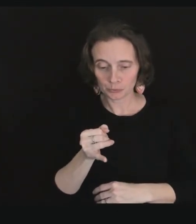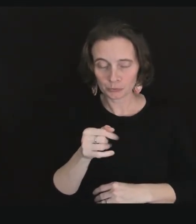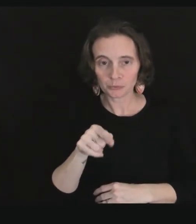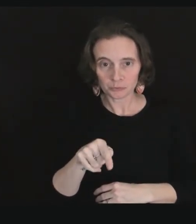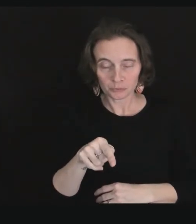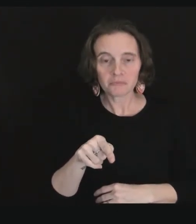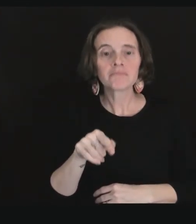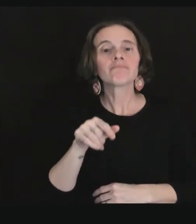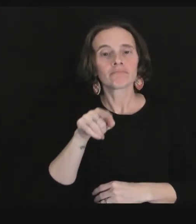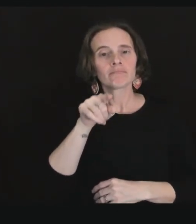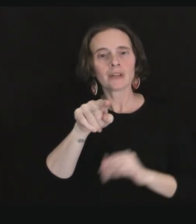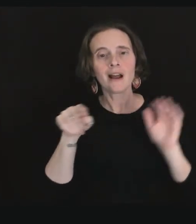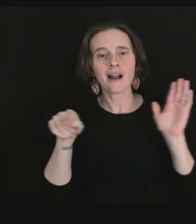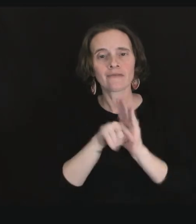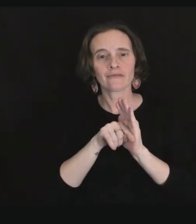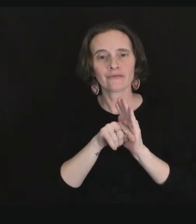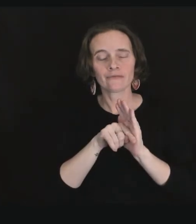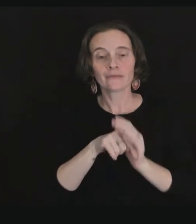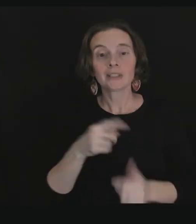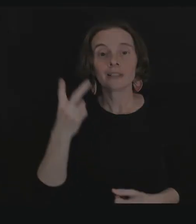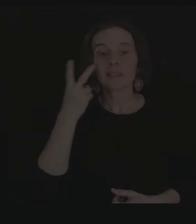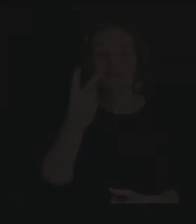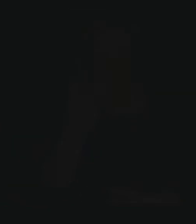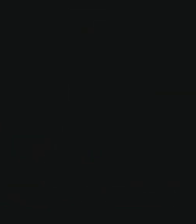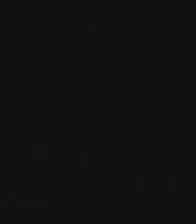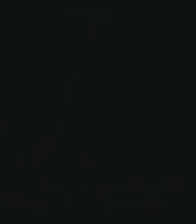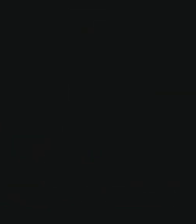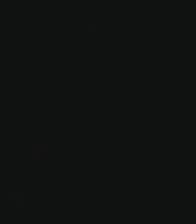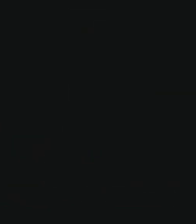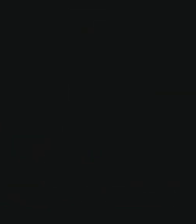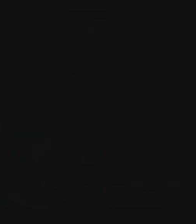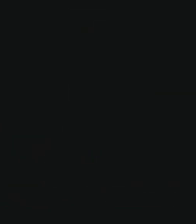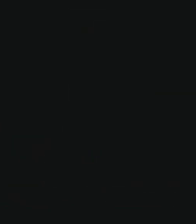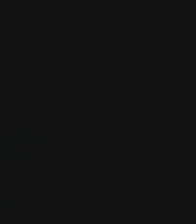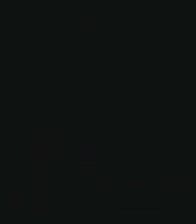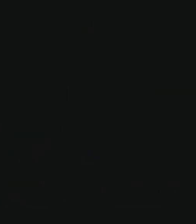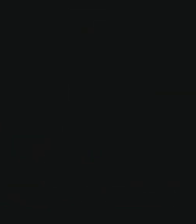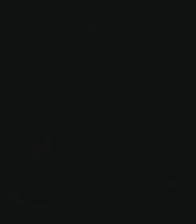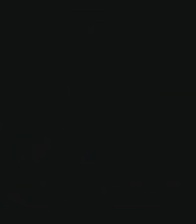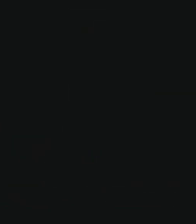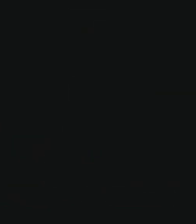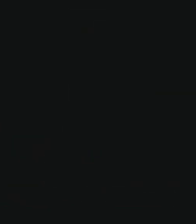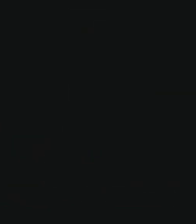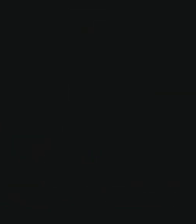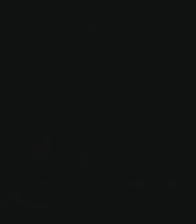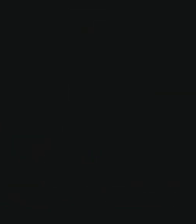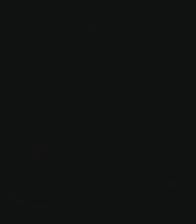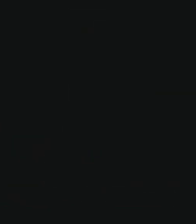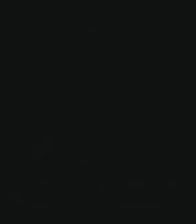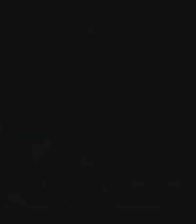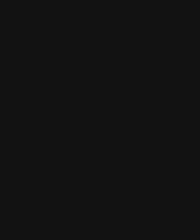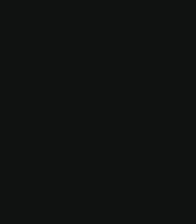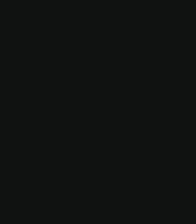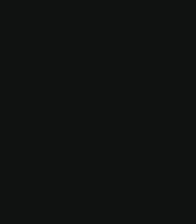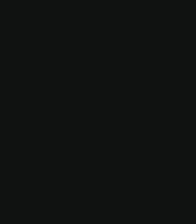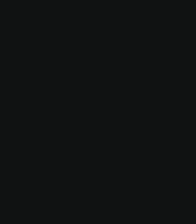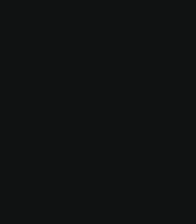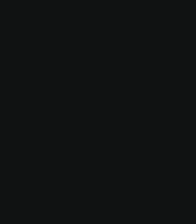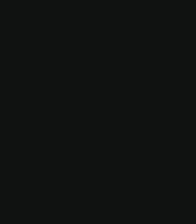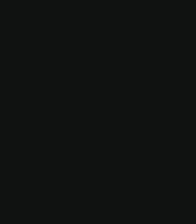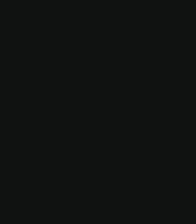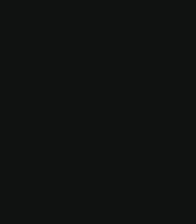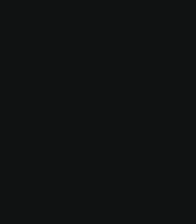A negative test result, which means you do not have COVID, will only show a blue line.